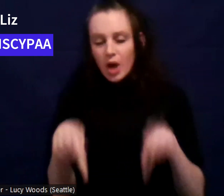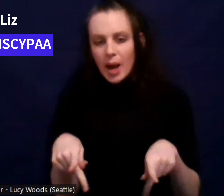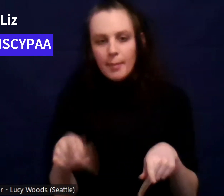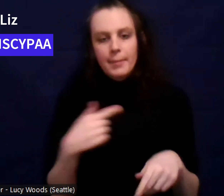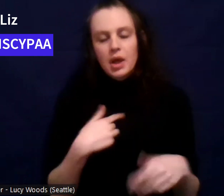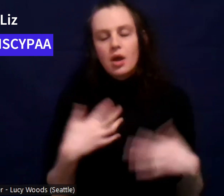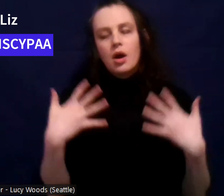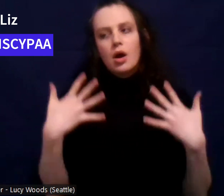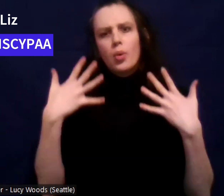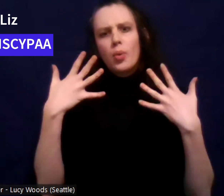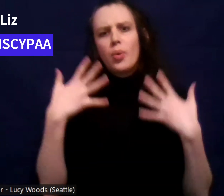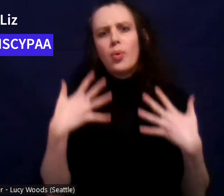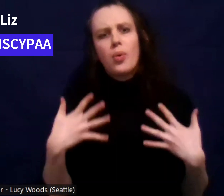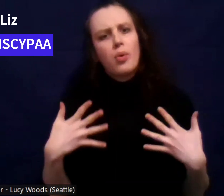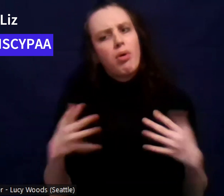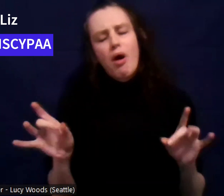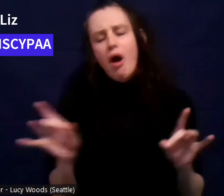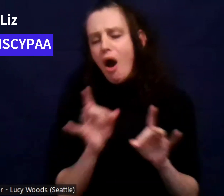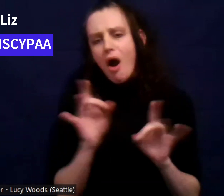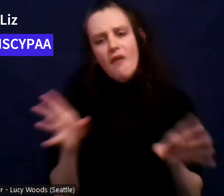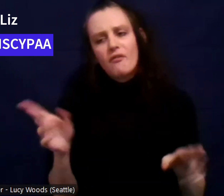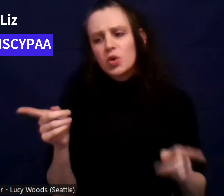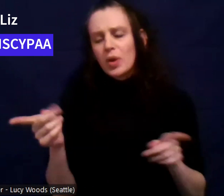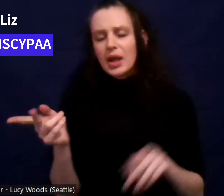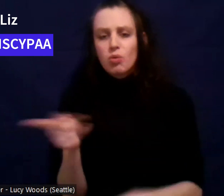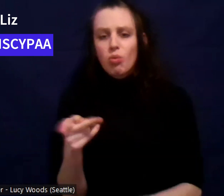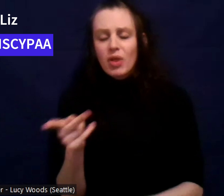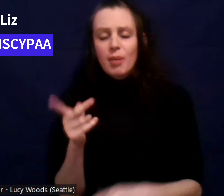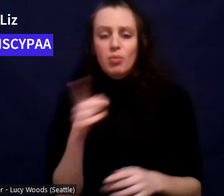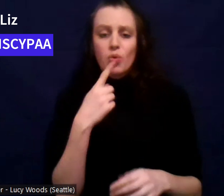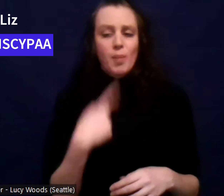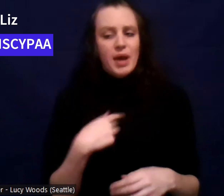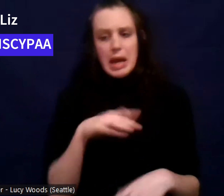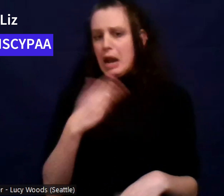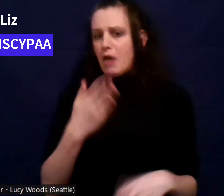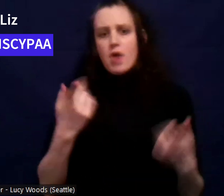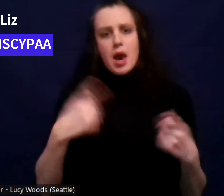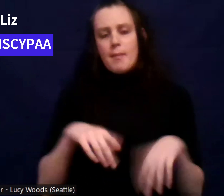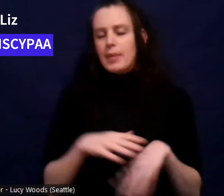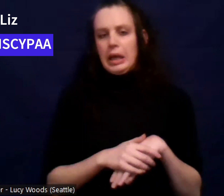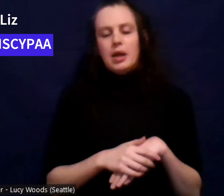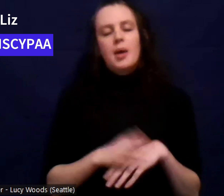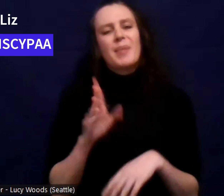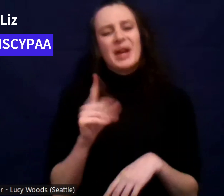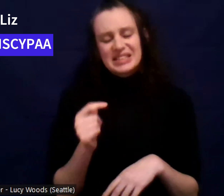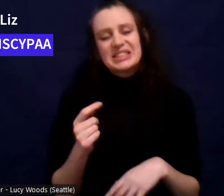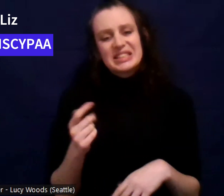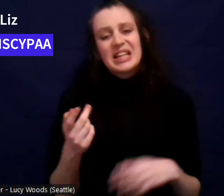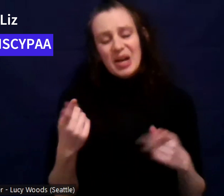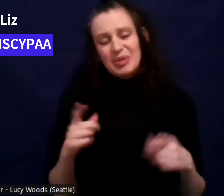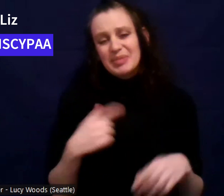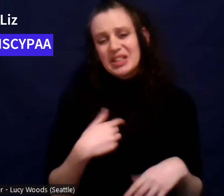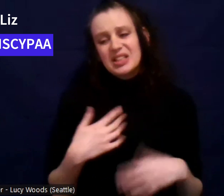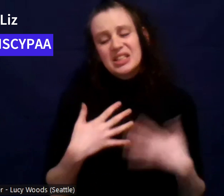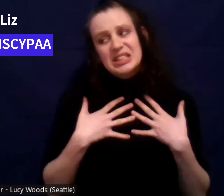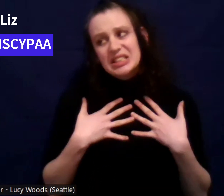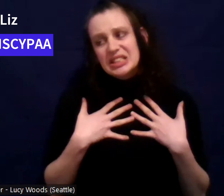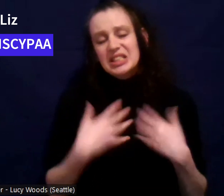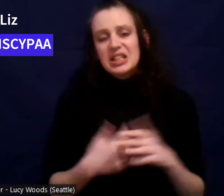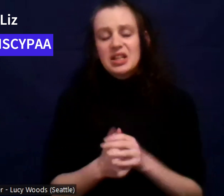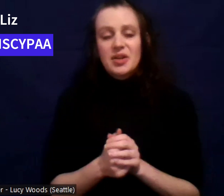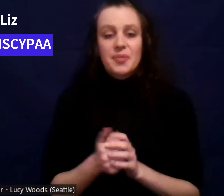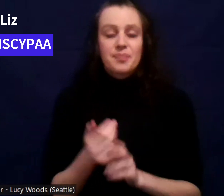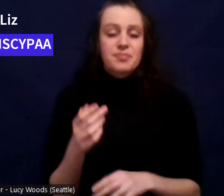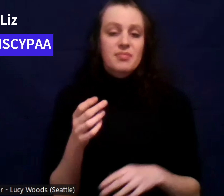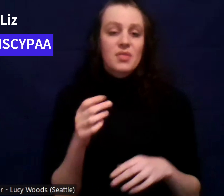um, they would never do that. So that really sucked. And so I went with my mom, didn't officially get divorced until I was after